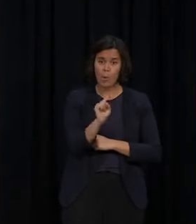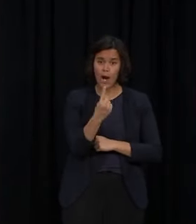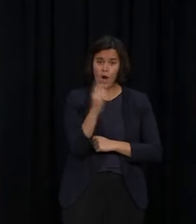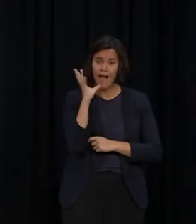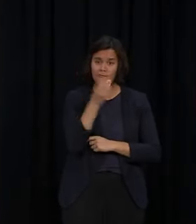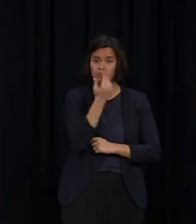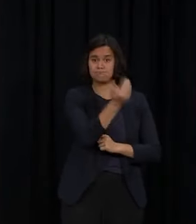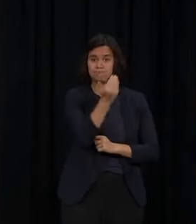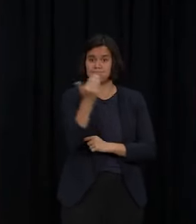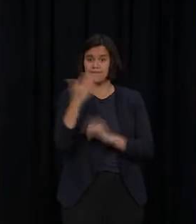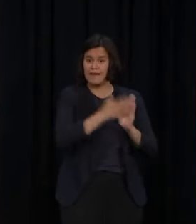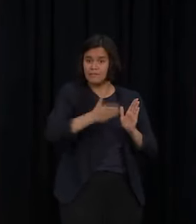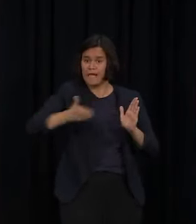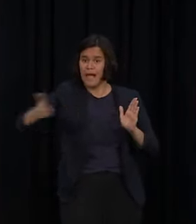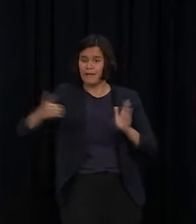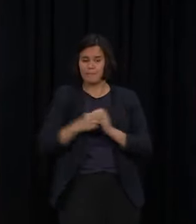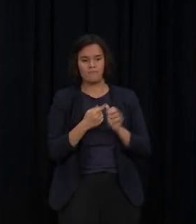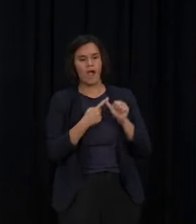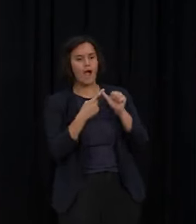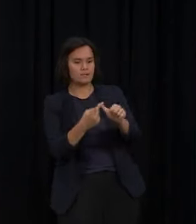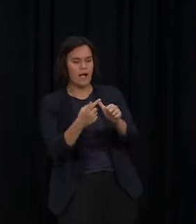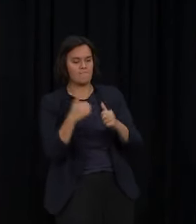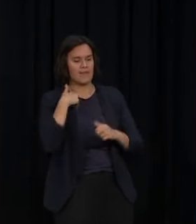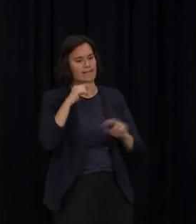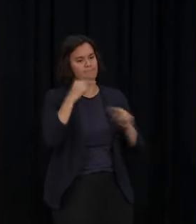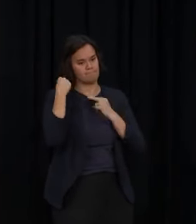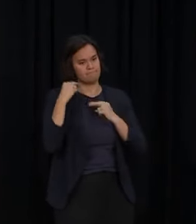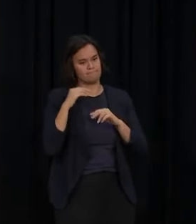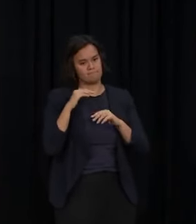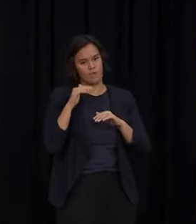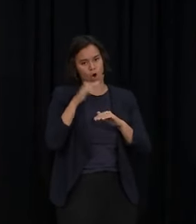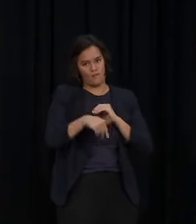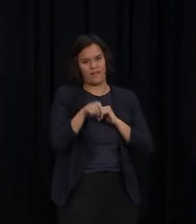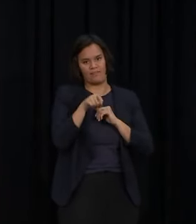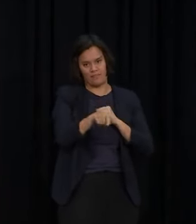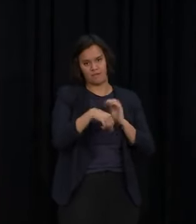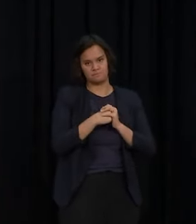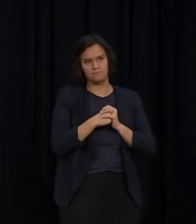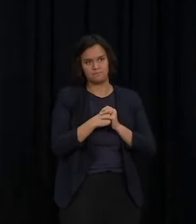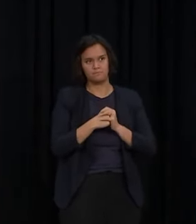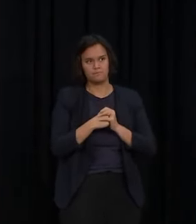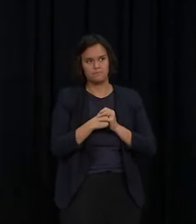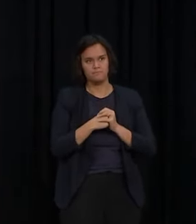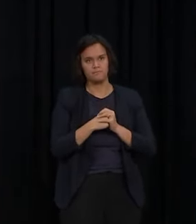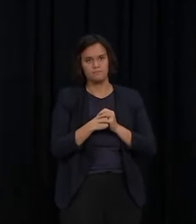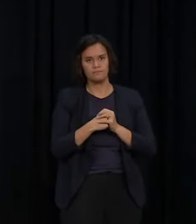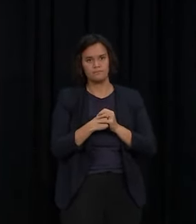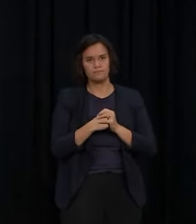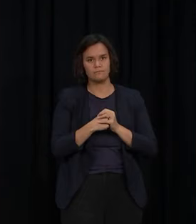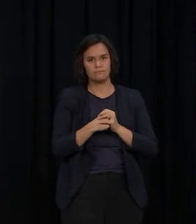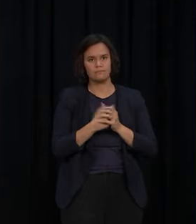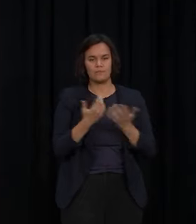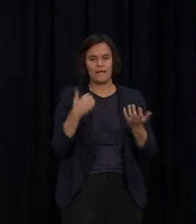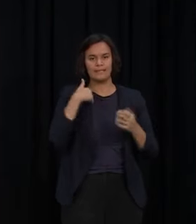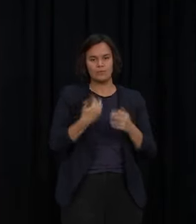a look at whether or not when we are moving into different phases whether or not we're in the position to answer the questions of the day that may arise